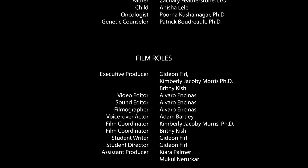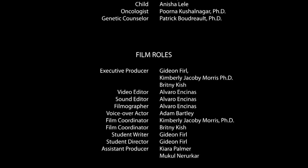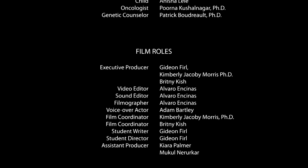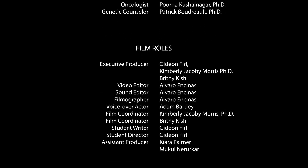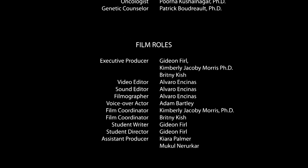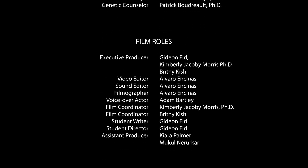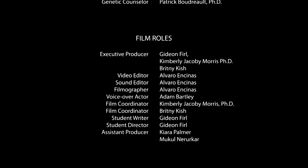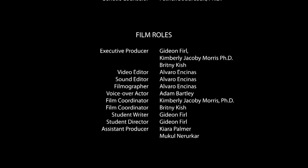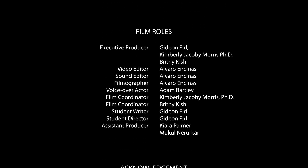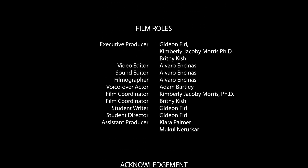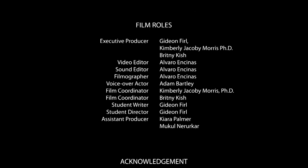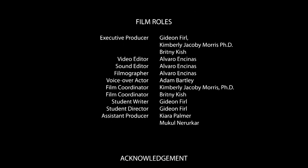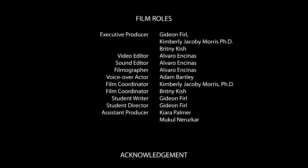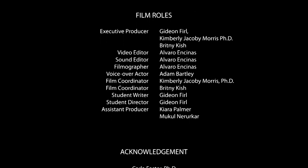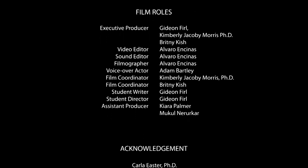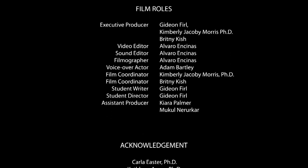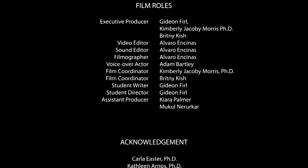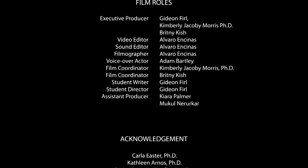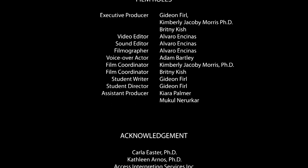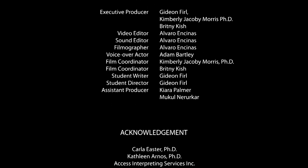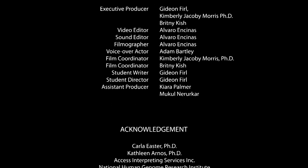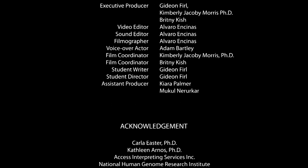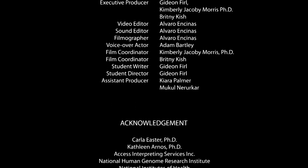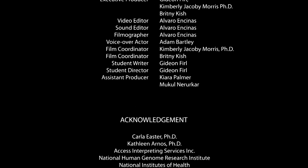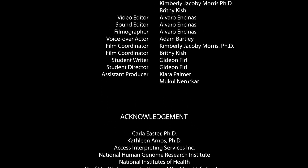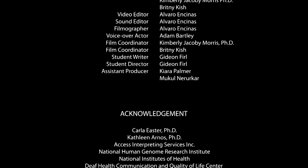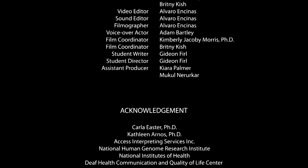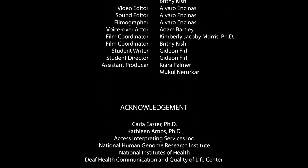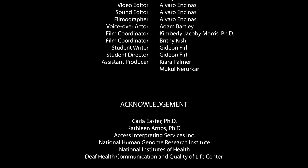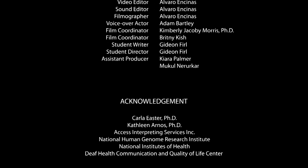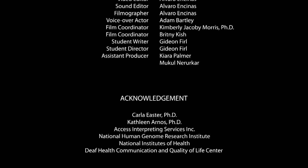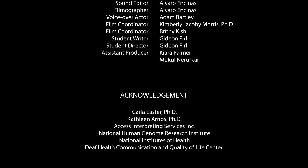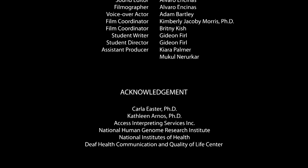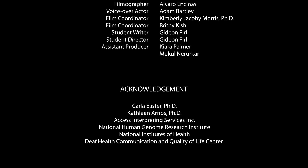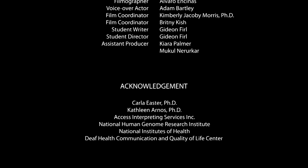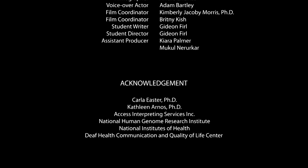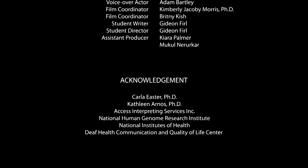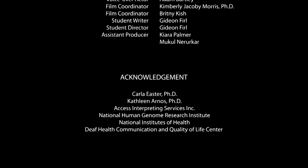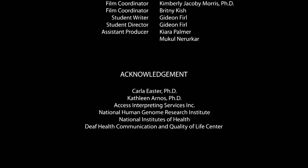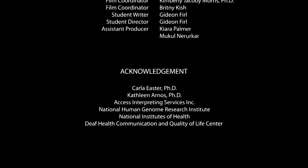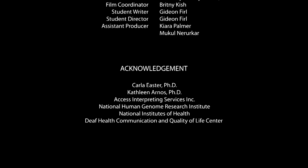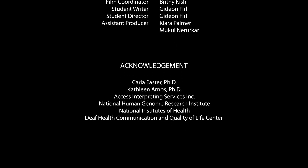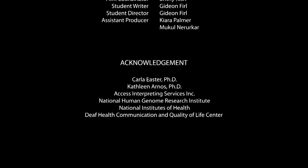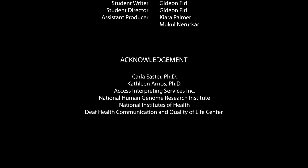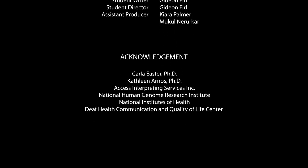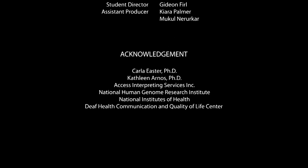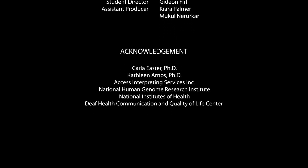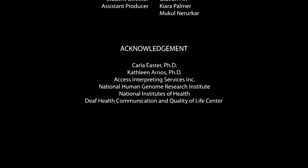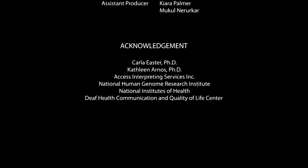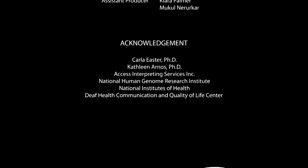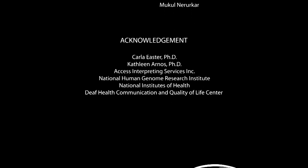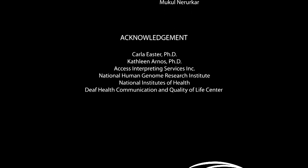And you that that that that you that you that that that you see that you can that you